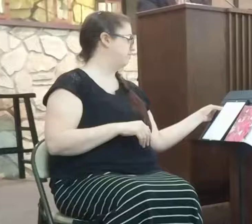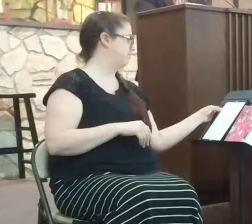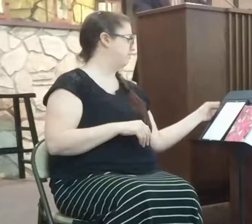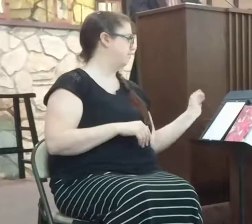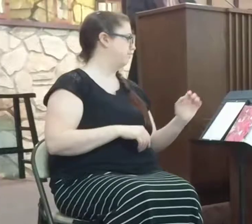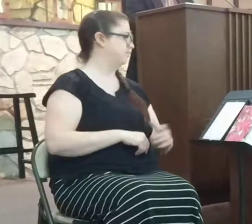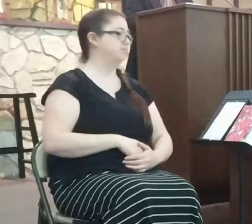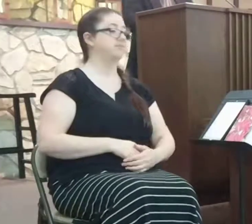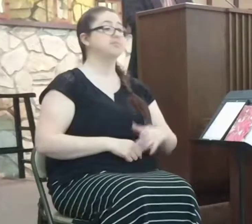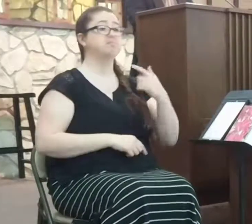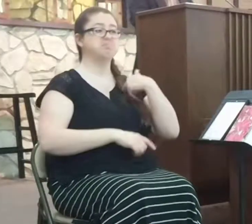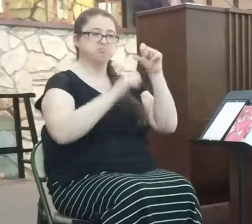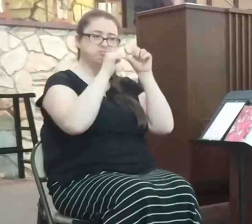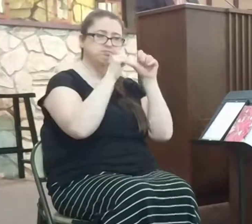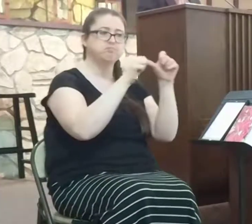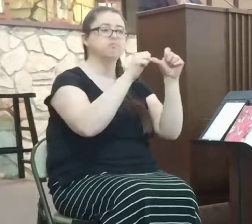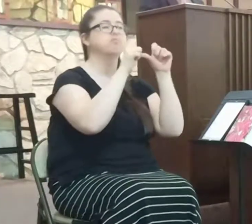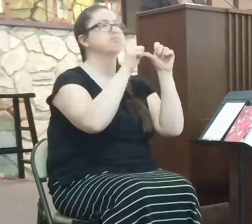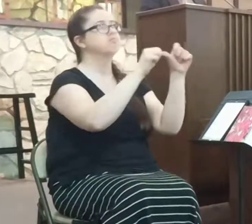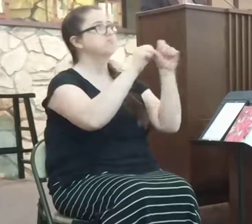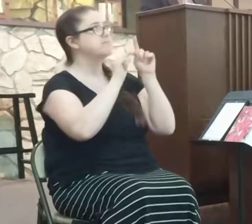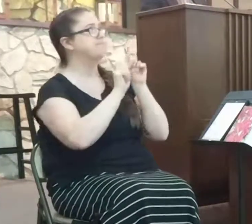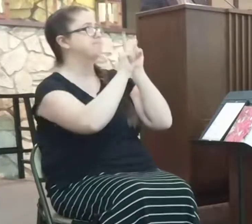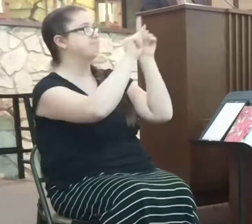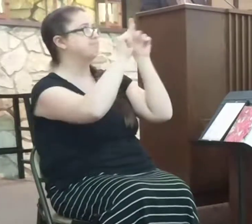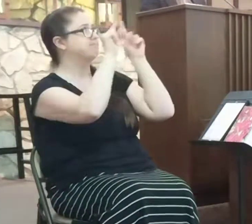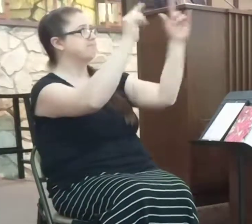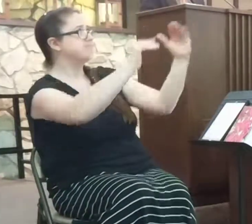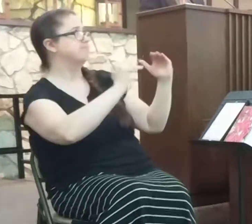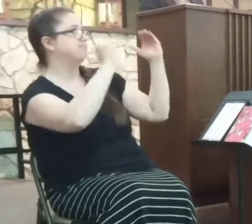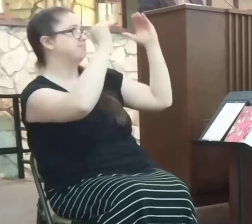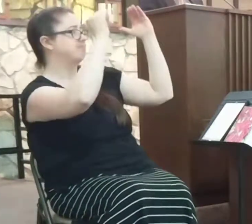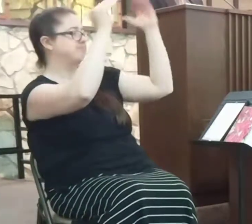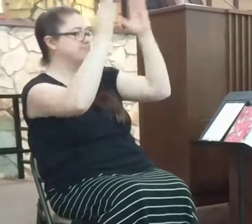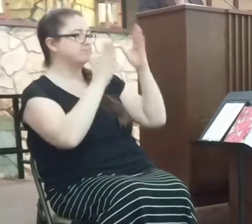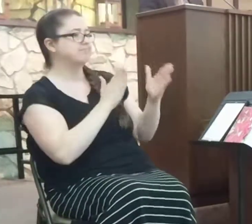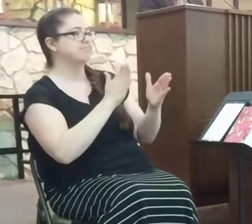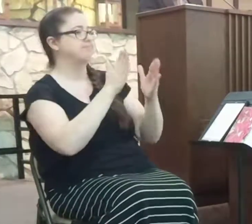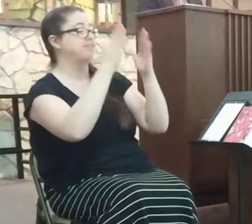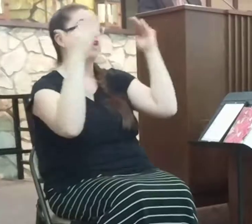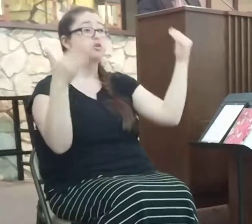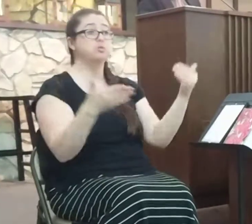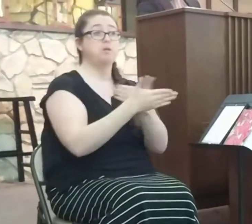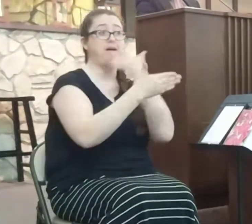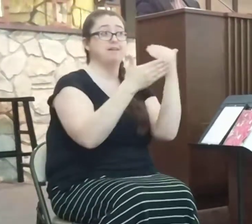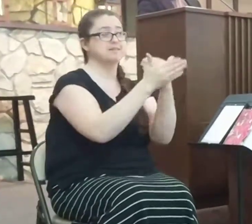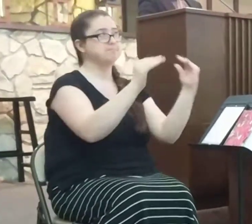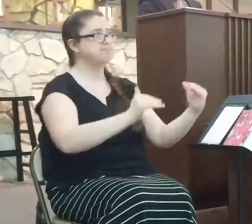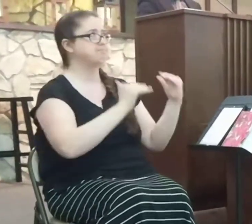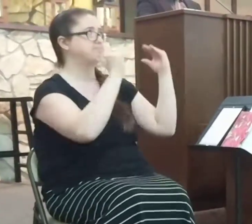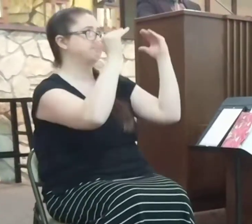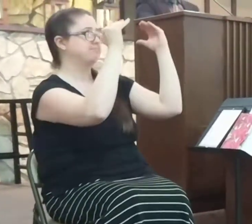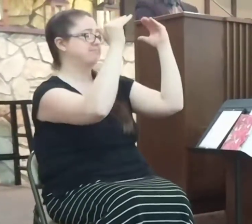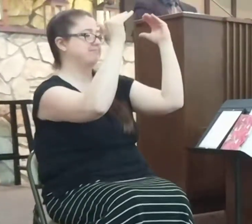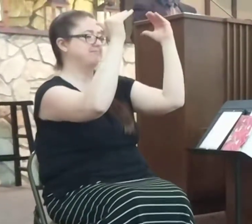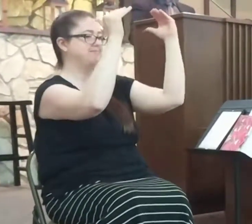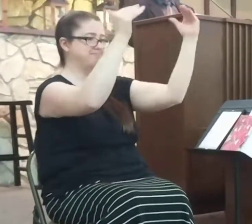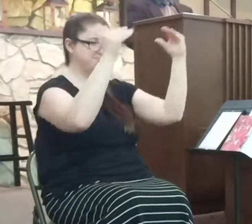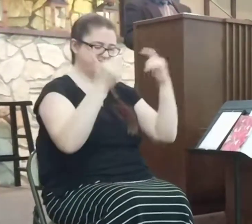I'm dressing on the upward way, new heights I'm weaning